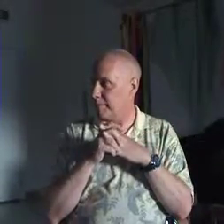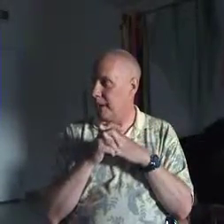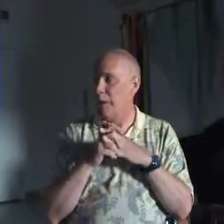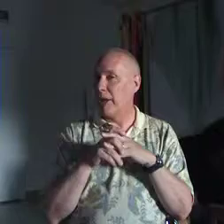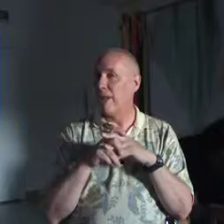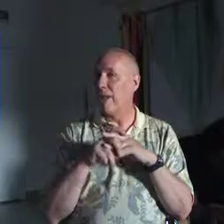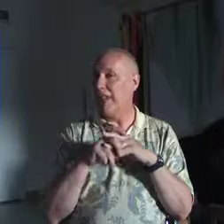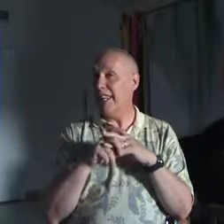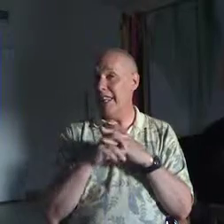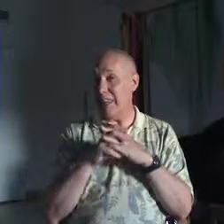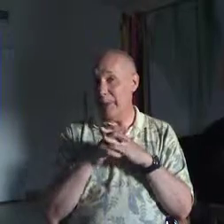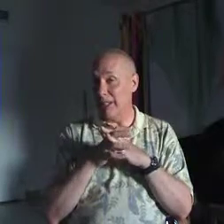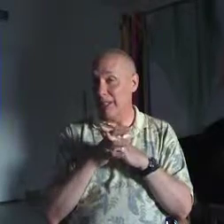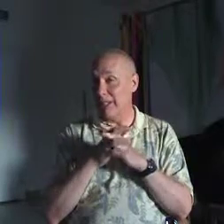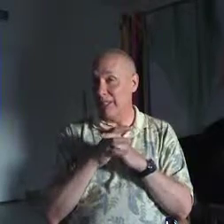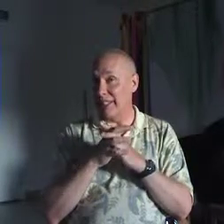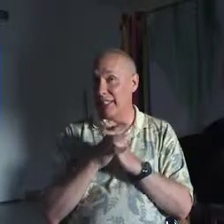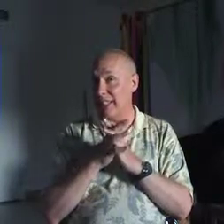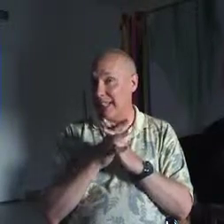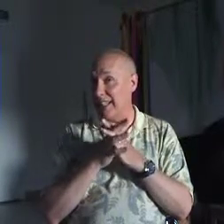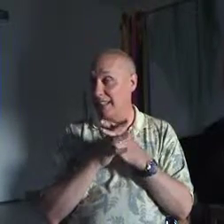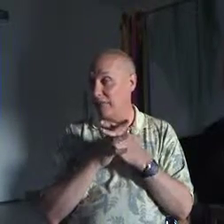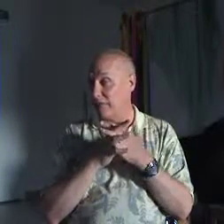But a funny thing happened about six decades ago.